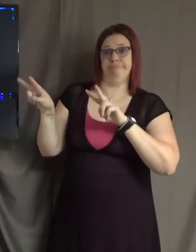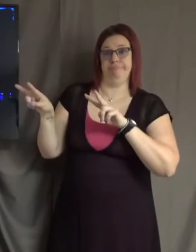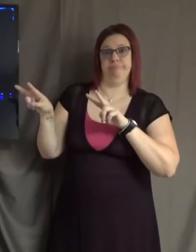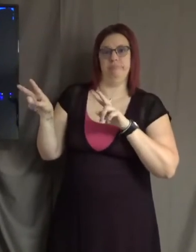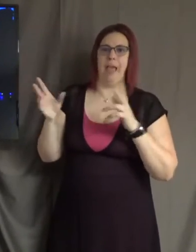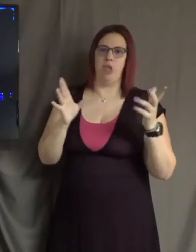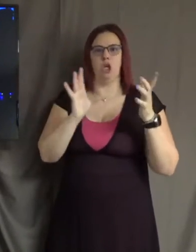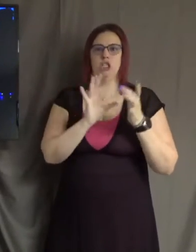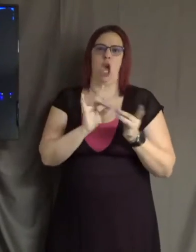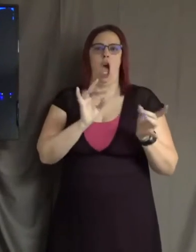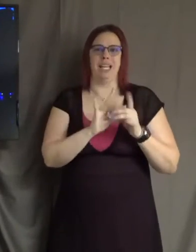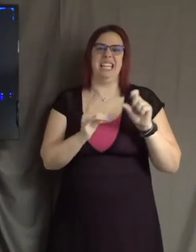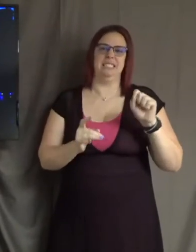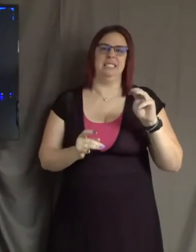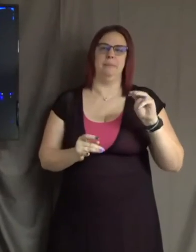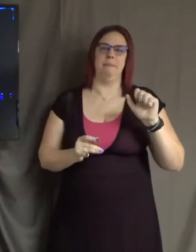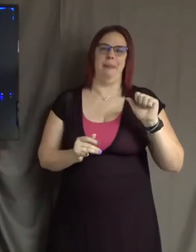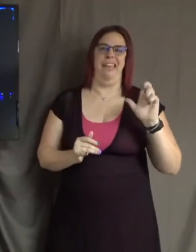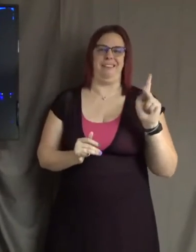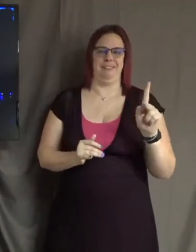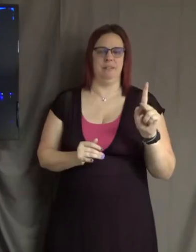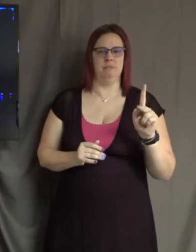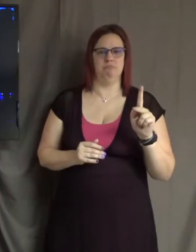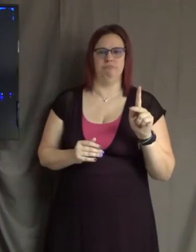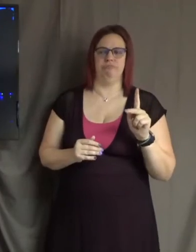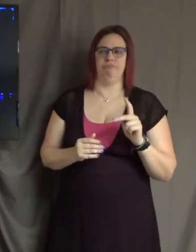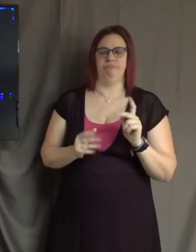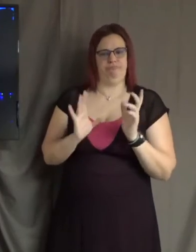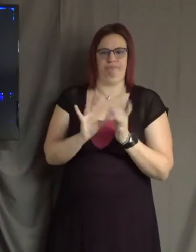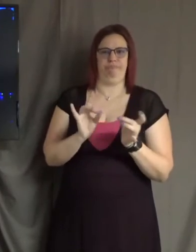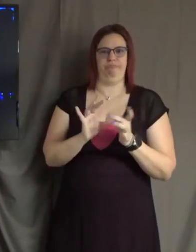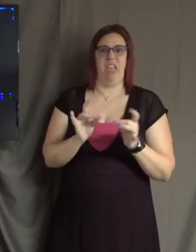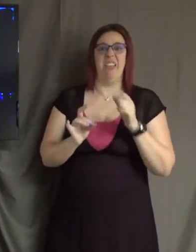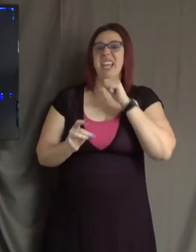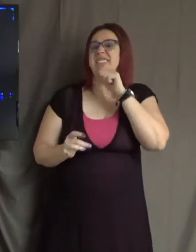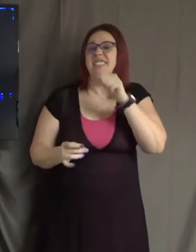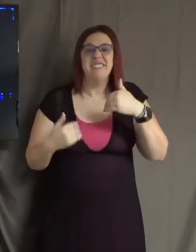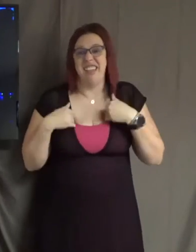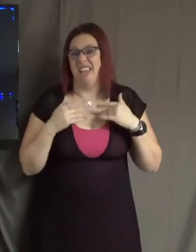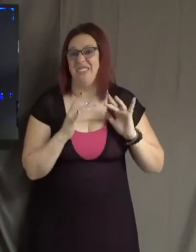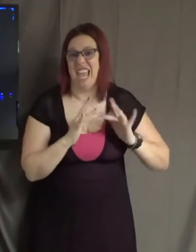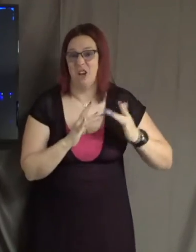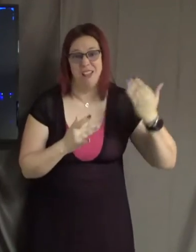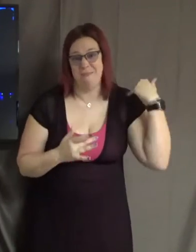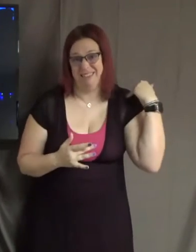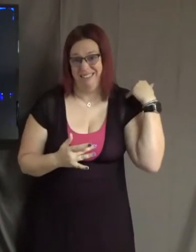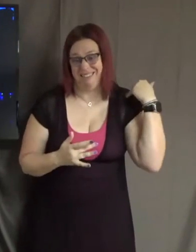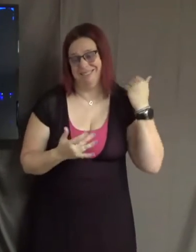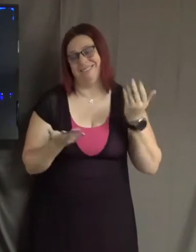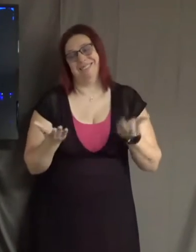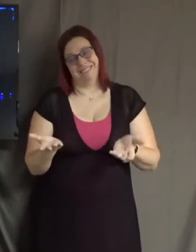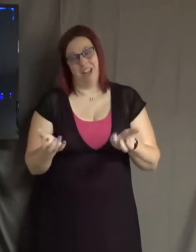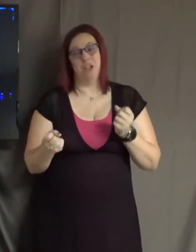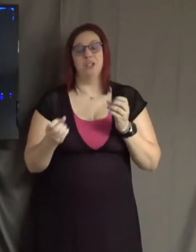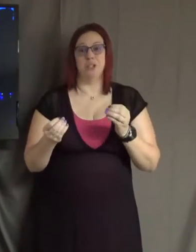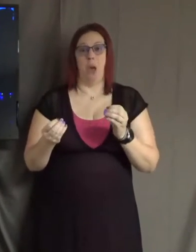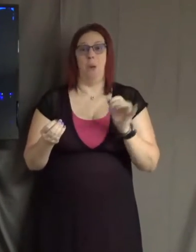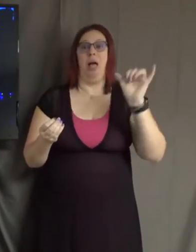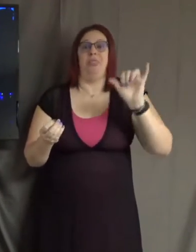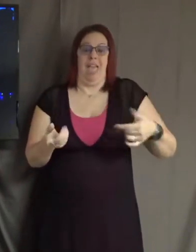about Jesus. And they didn't even have the internet back then. So that must have occurred, you know, in stories to people to people.